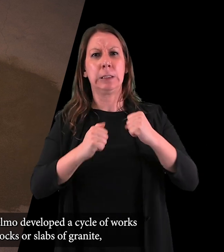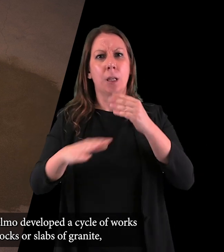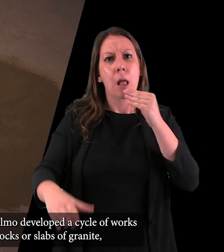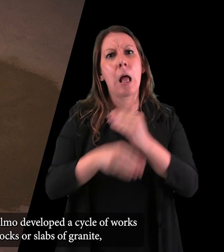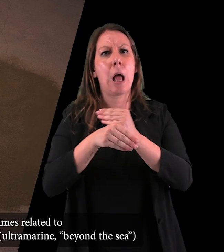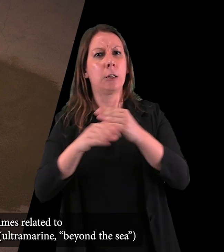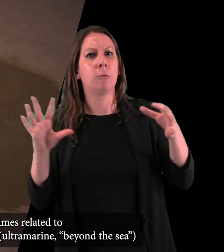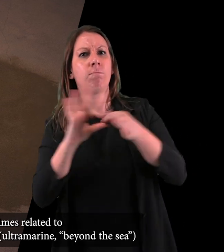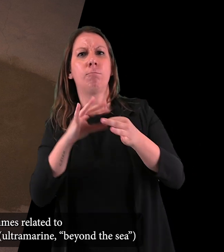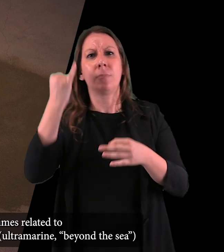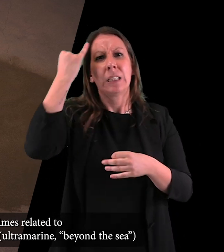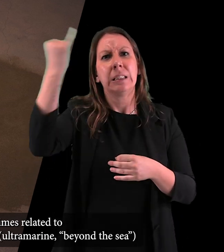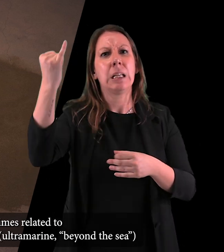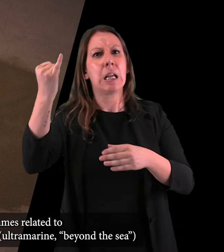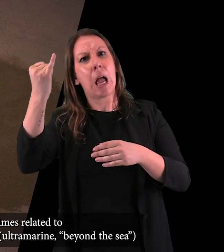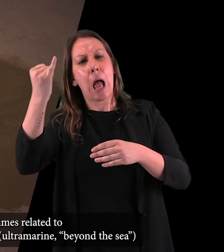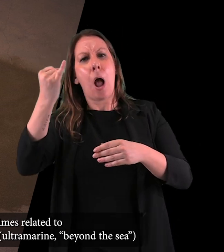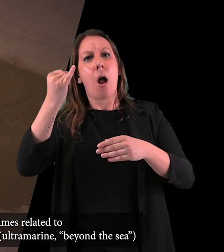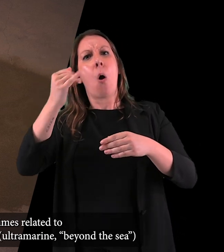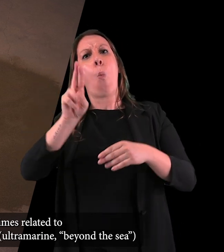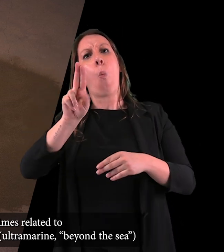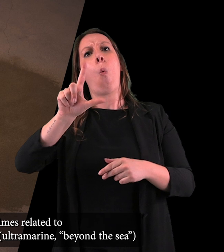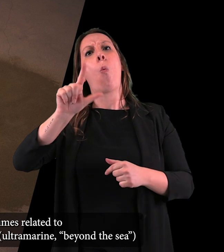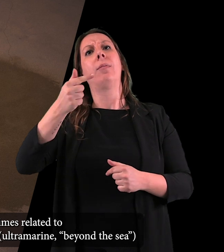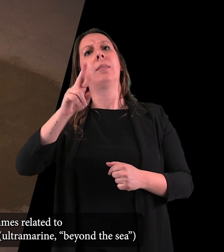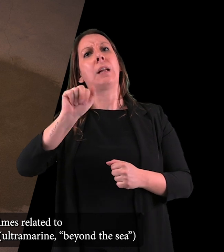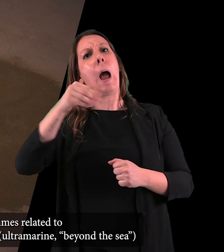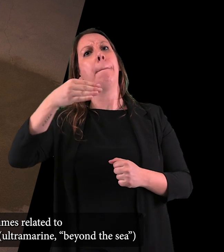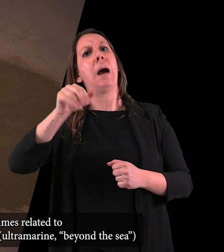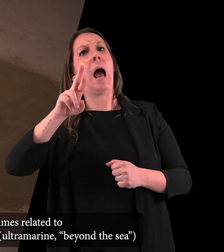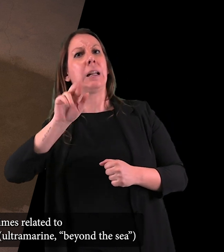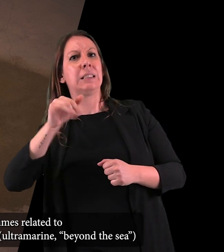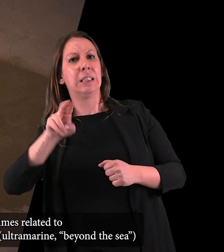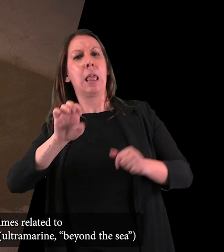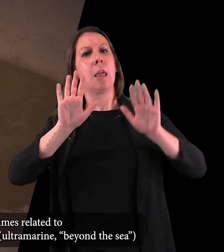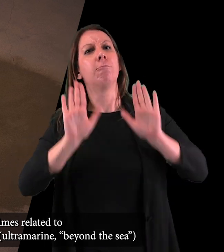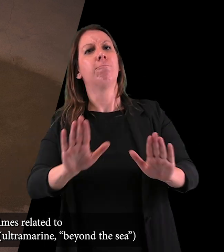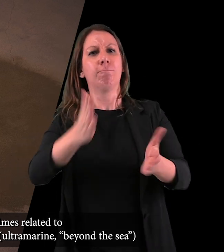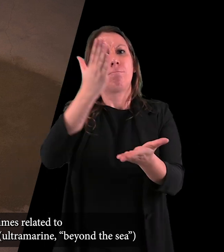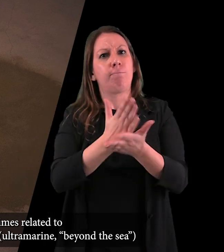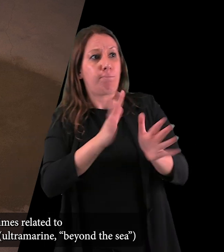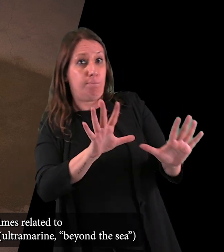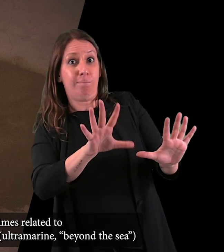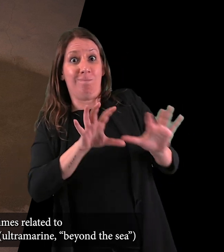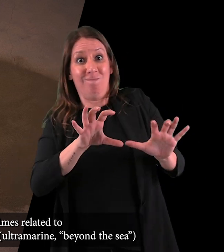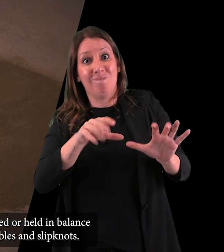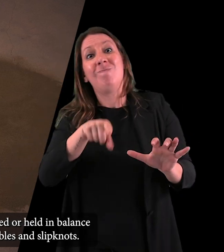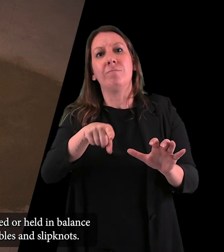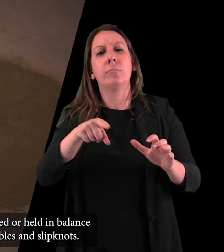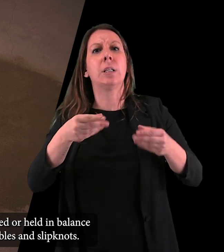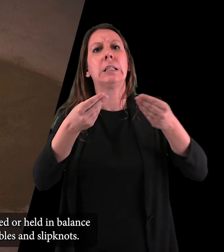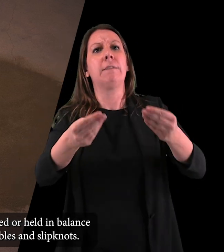1980s Anselmo developed a cycle of works formed from blocks or slabs of granite